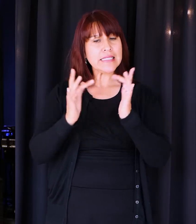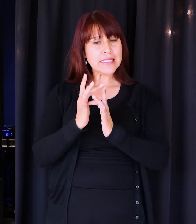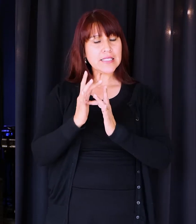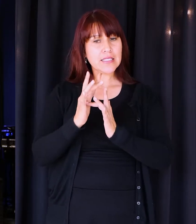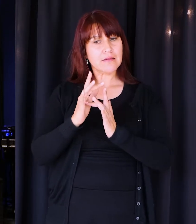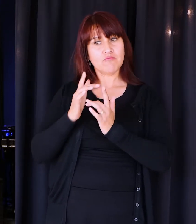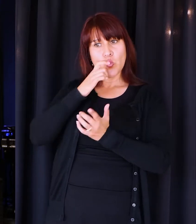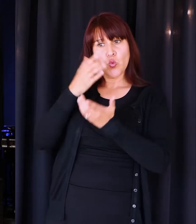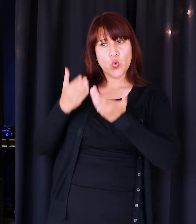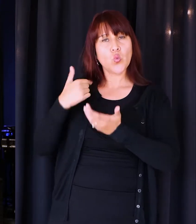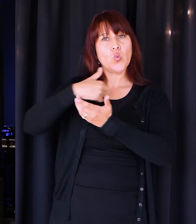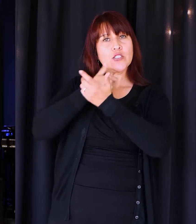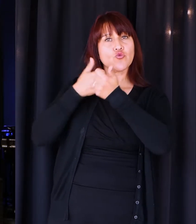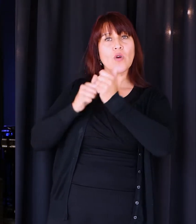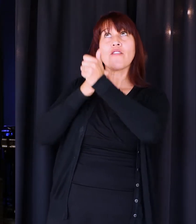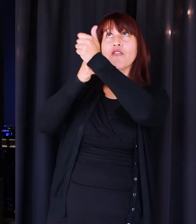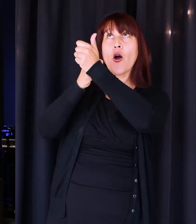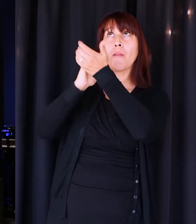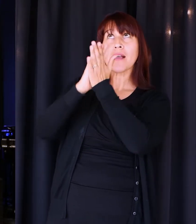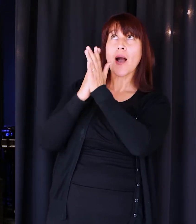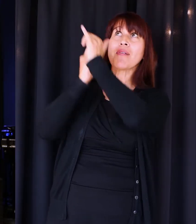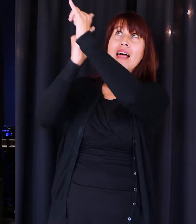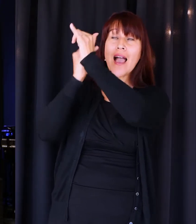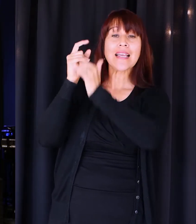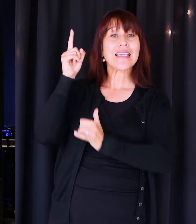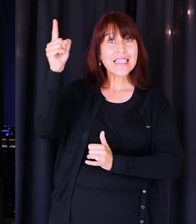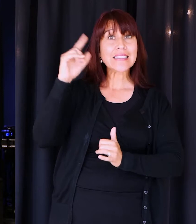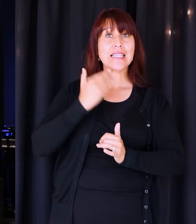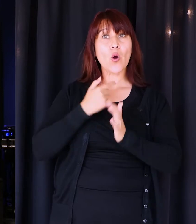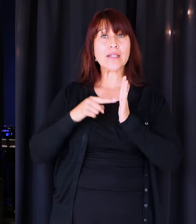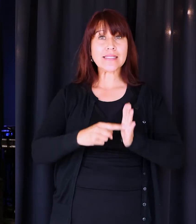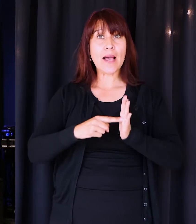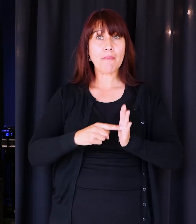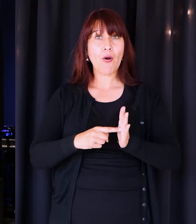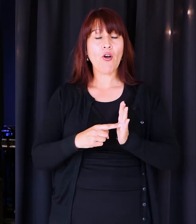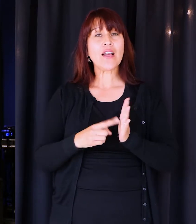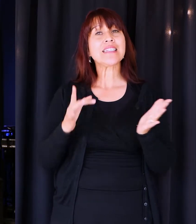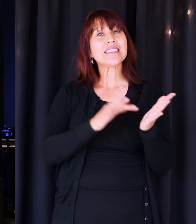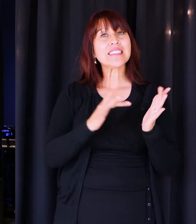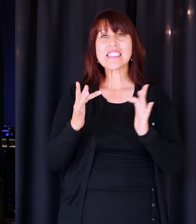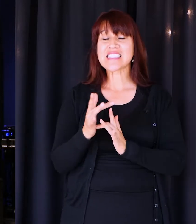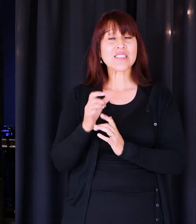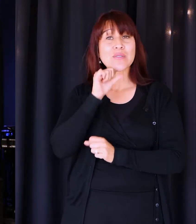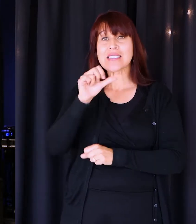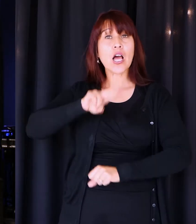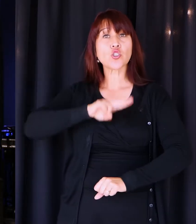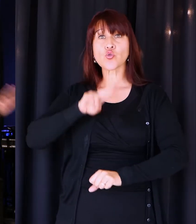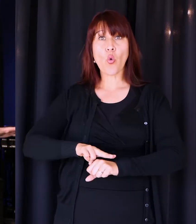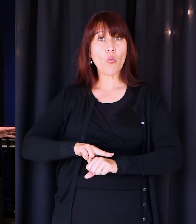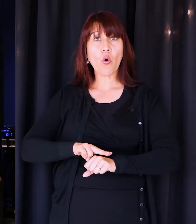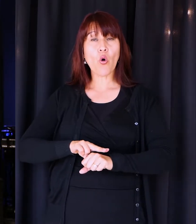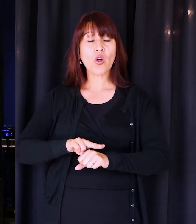trying to follow and be like, he's our example. Jesus was, he was far from normal. Listen,